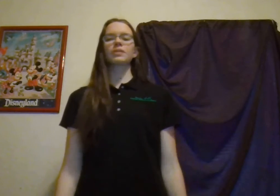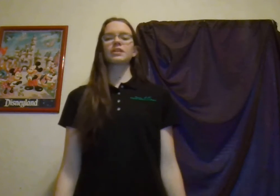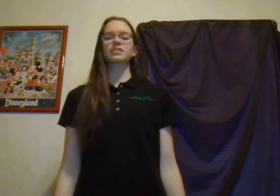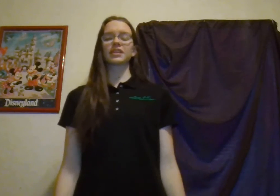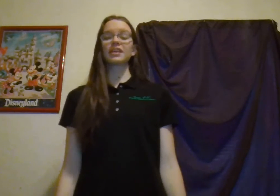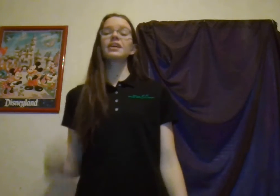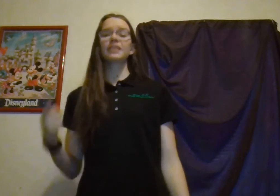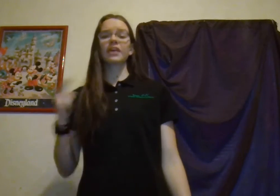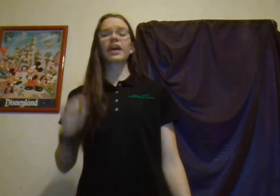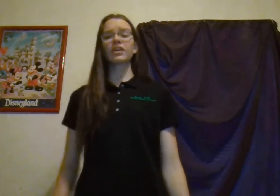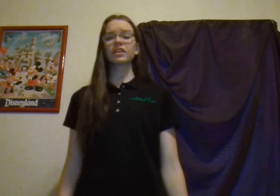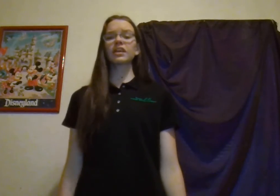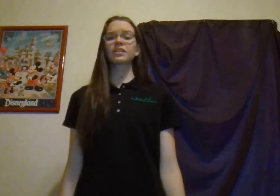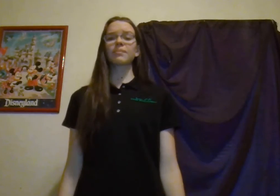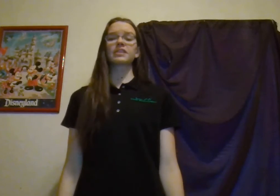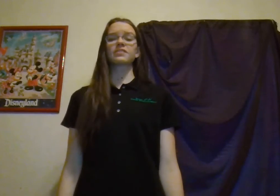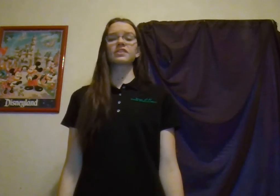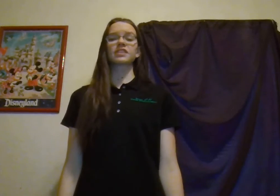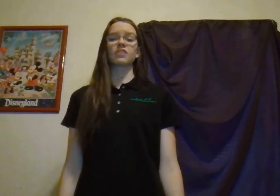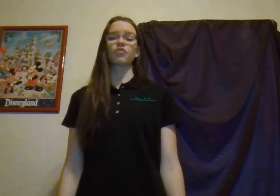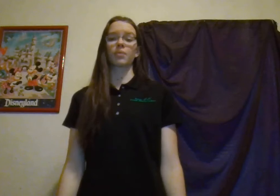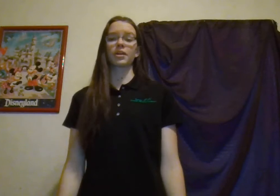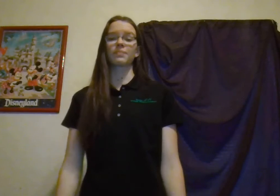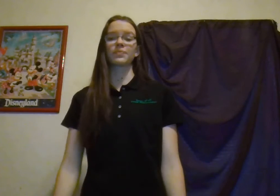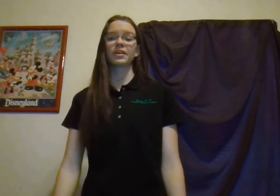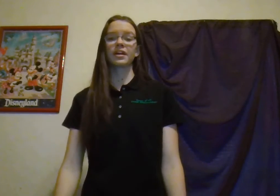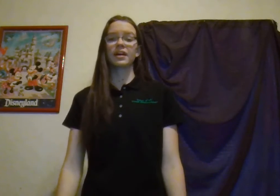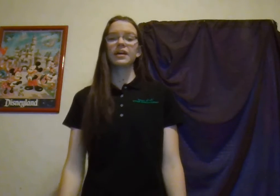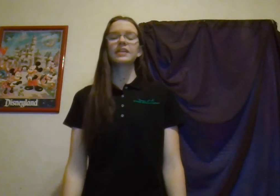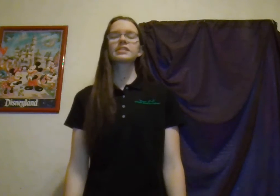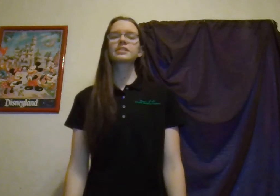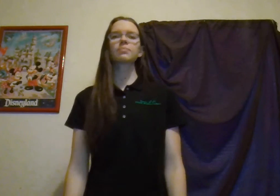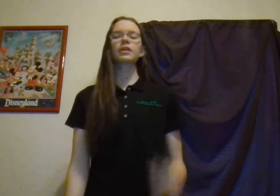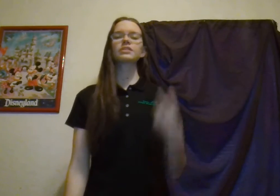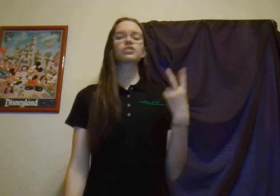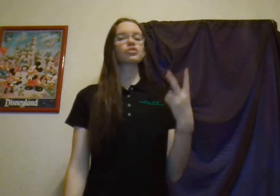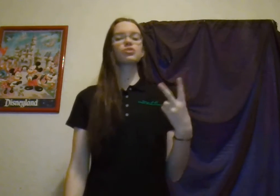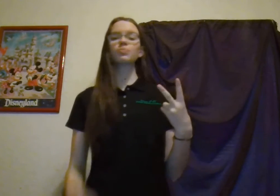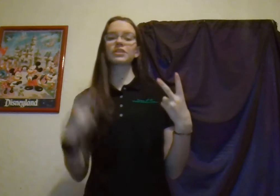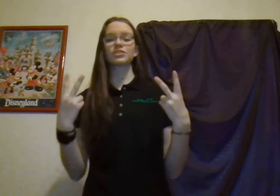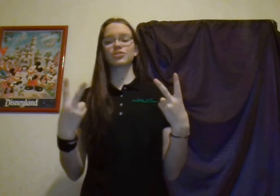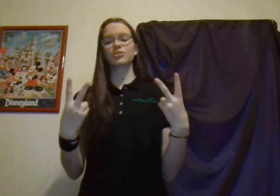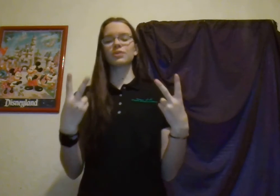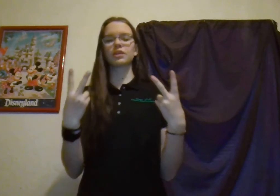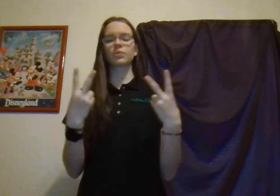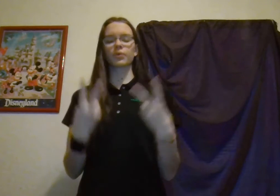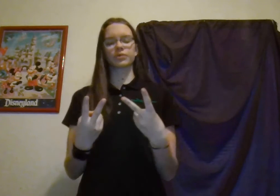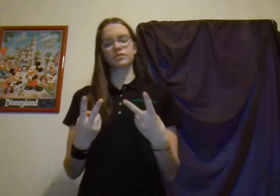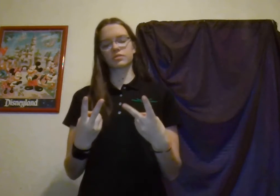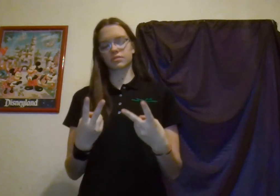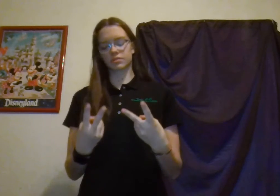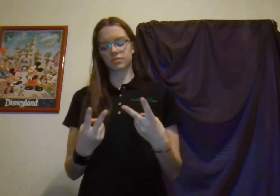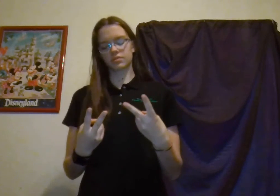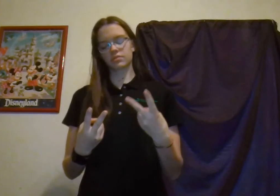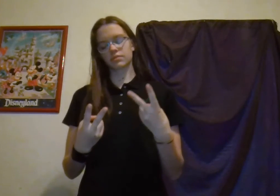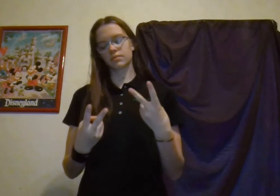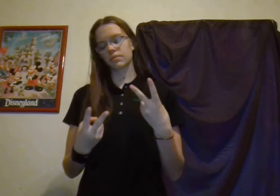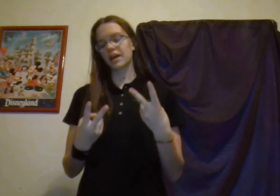minutes late. Now calculate the mass of the sun for me. It's as simple as 2 plus 2 equals... well,